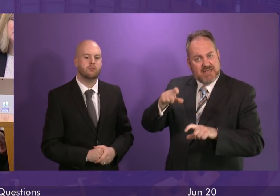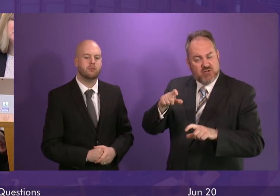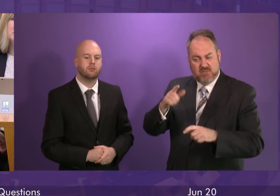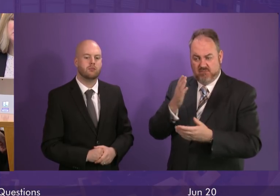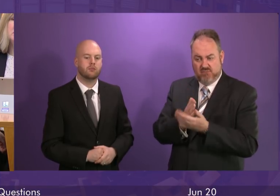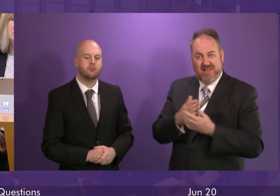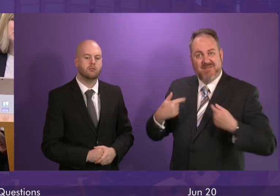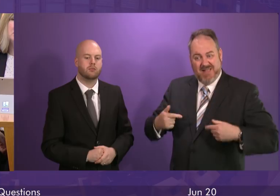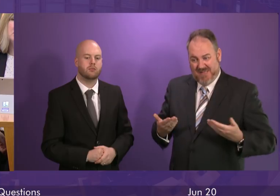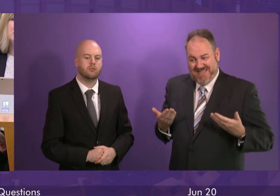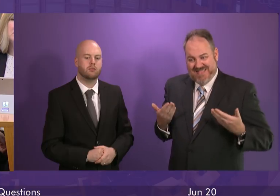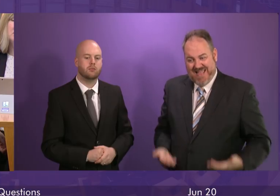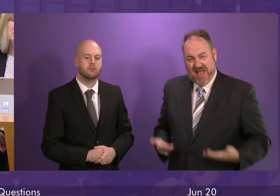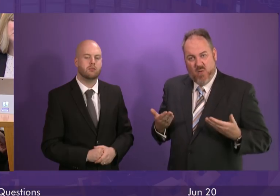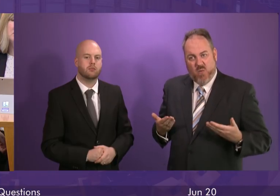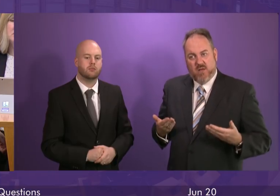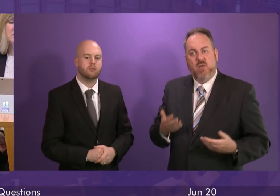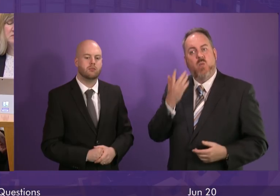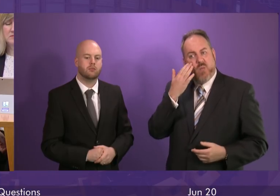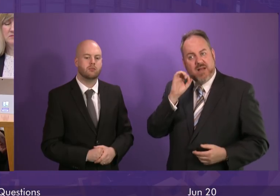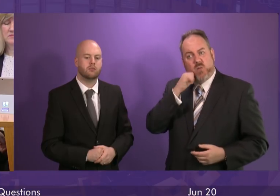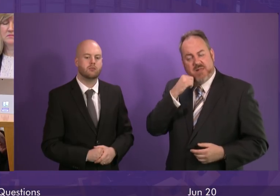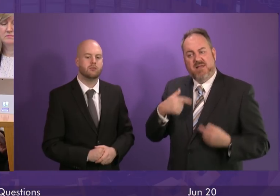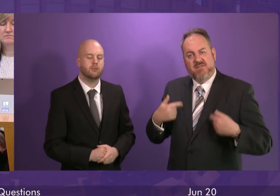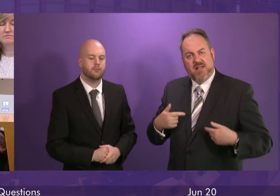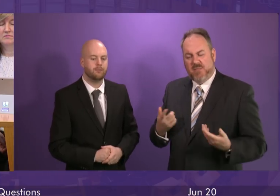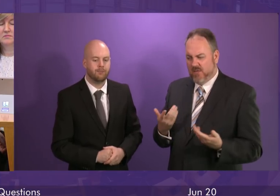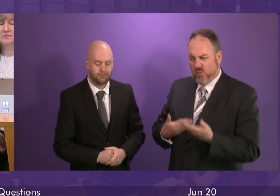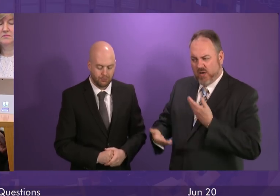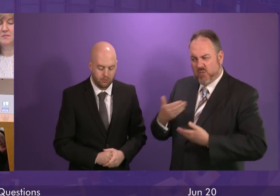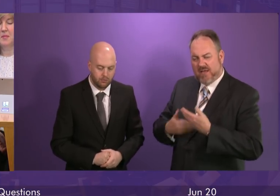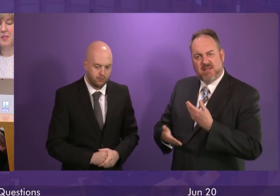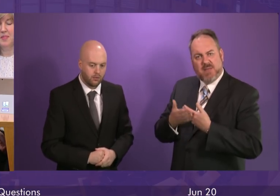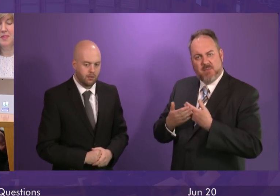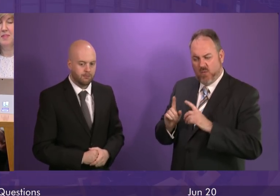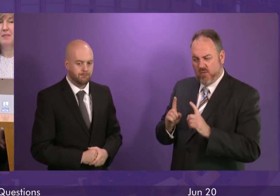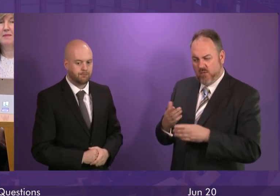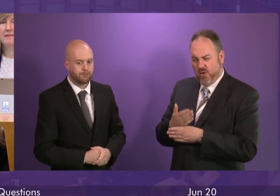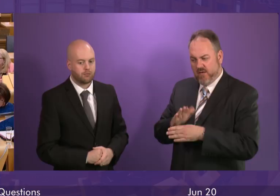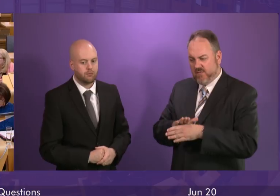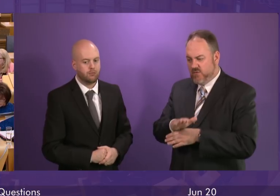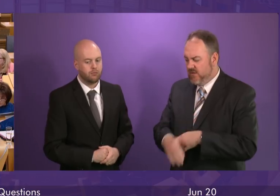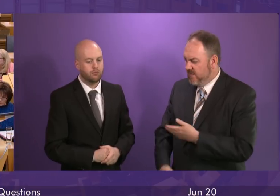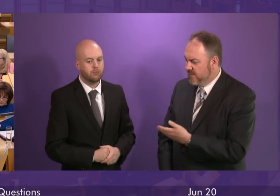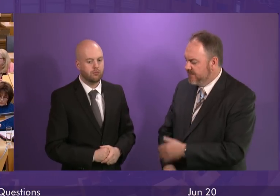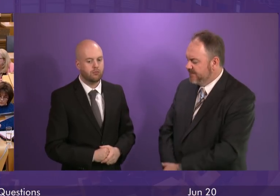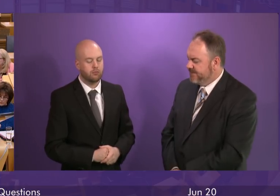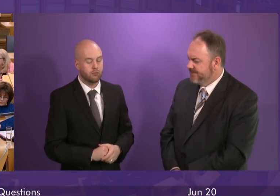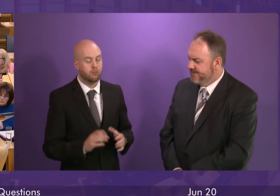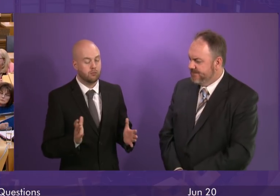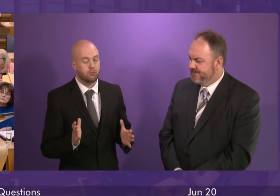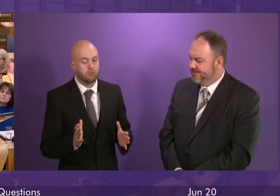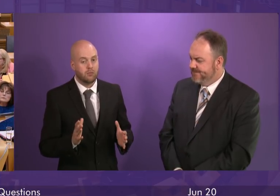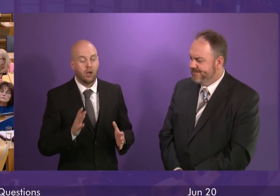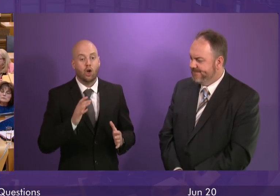available and they need it now. When will it be and what can the First Minister tell us about the work that is ongoing? The Scottish Government